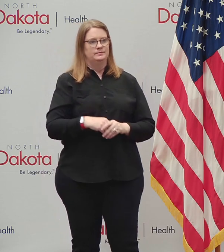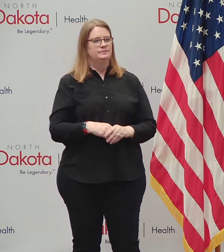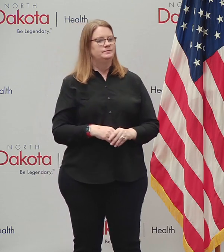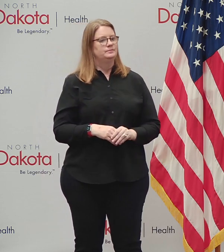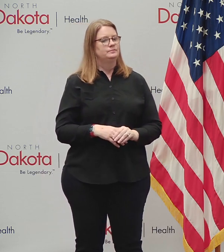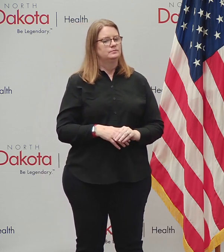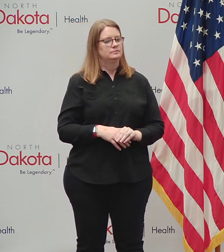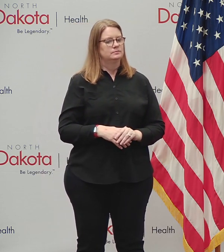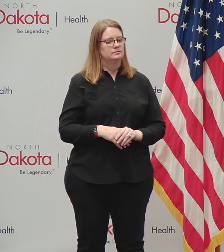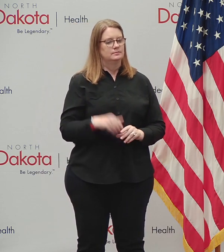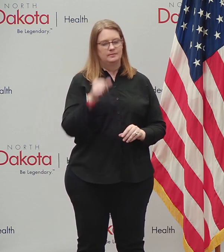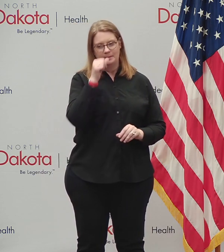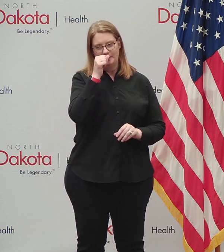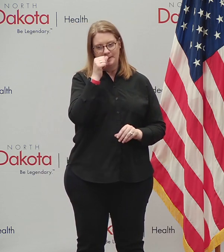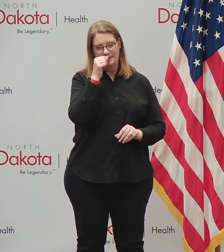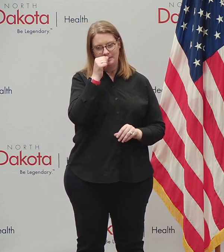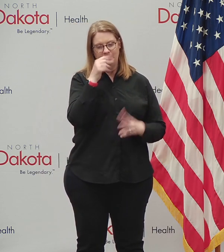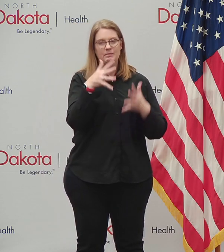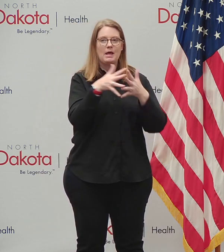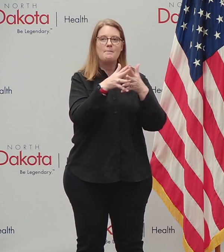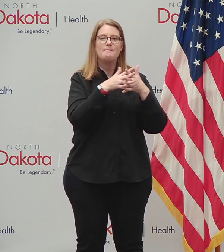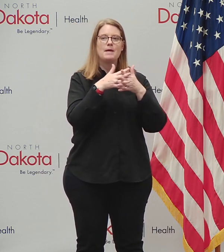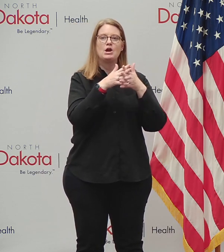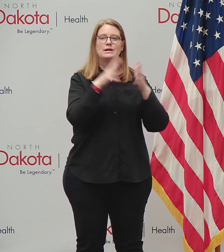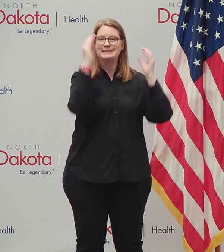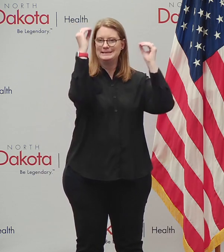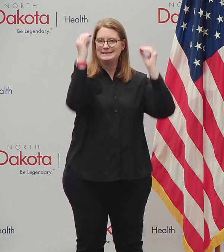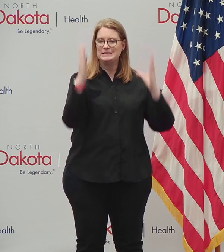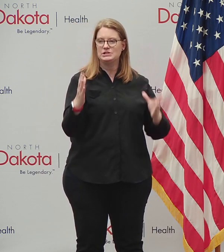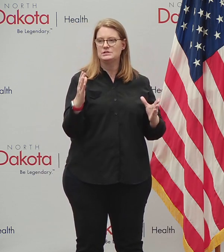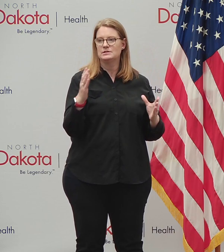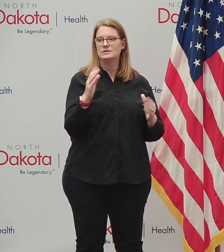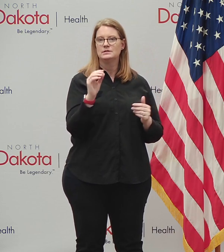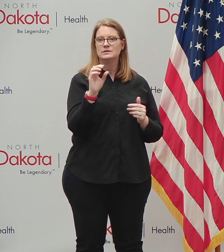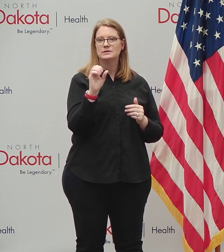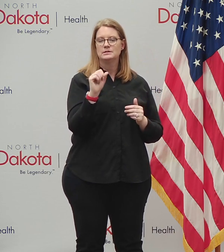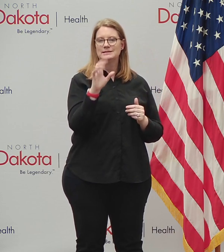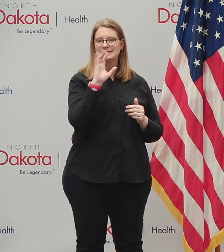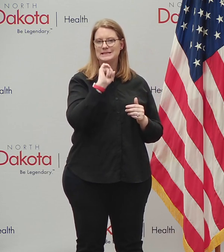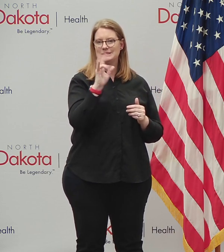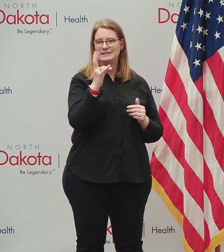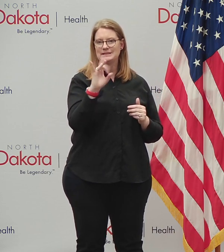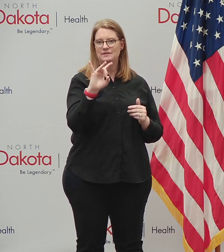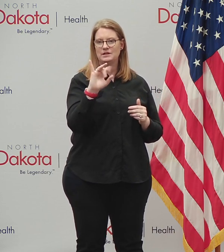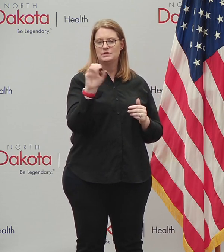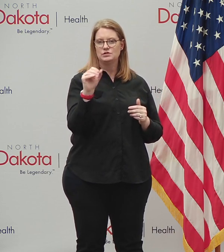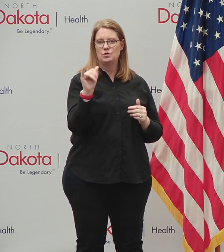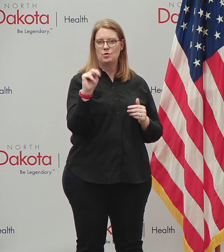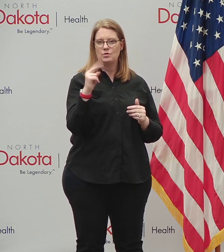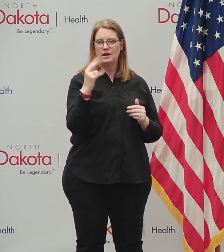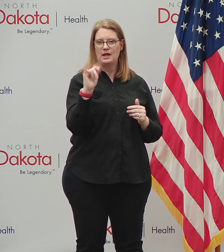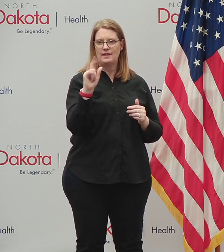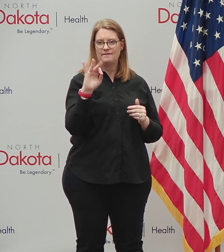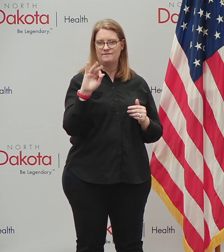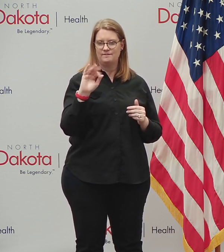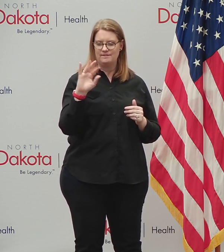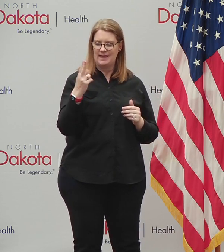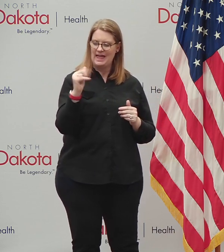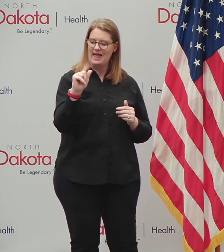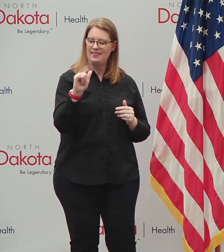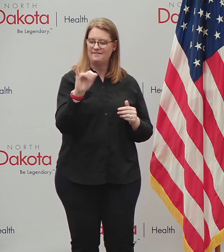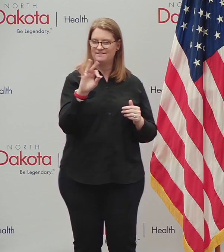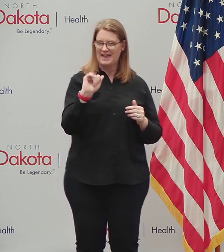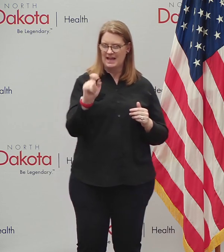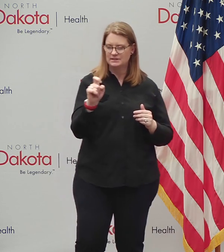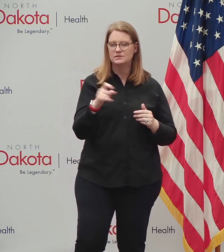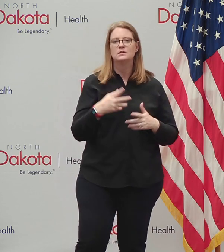American teacher and anthropologist, 78-year-old Joan Halifax said, we live at a